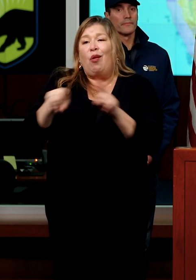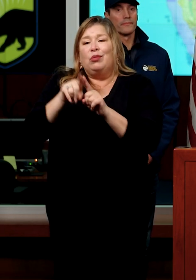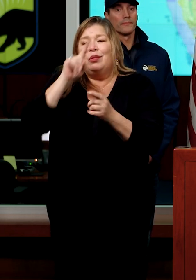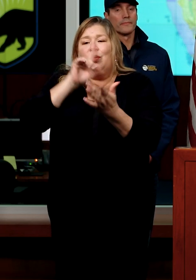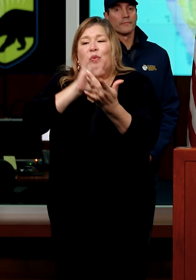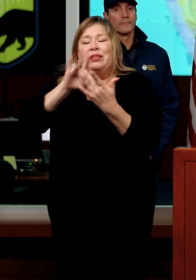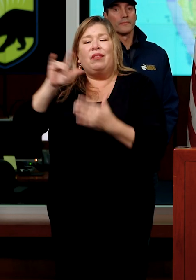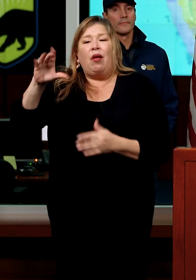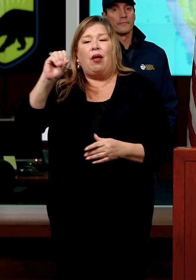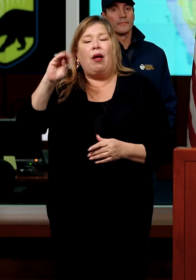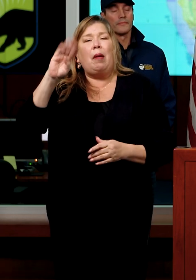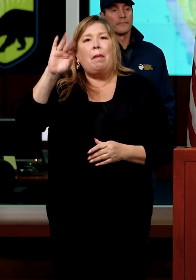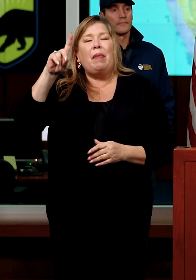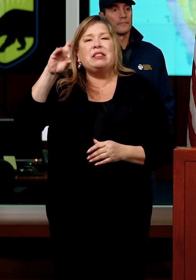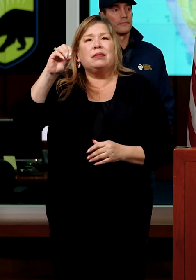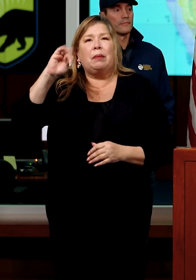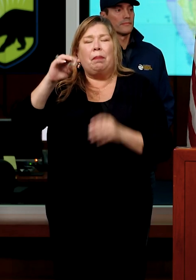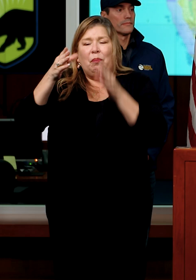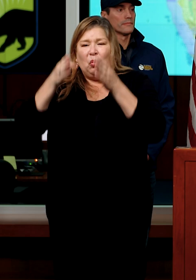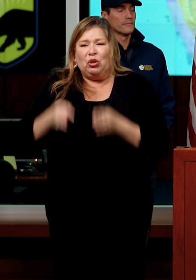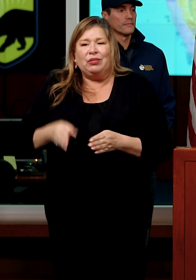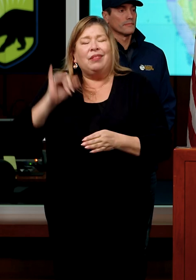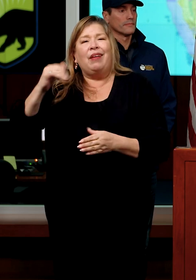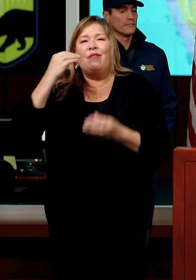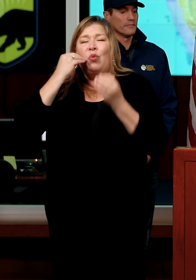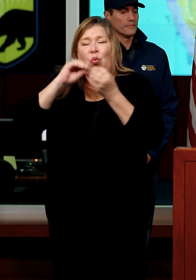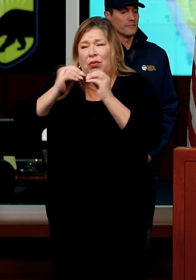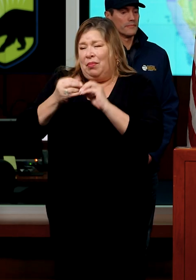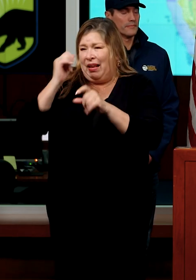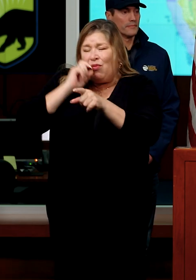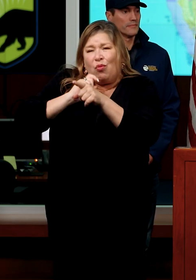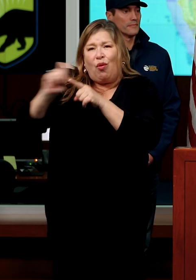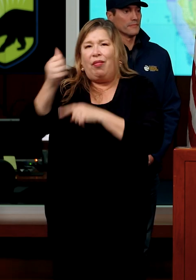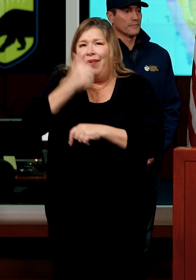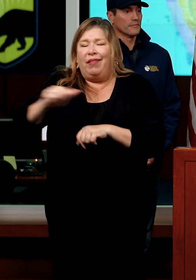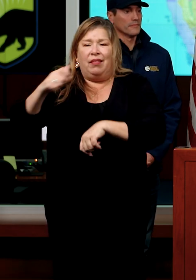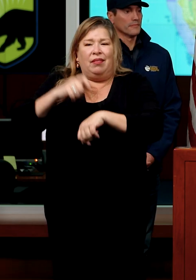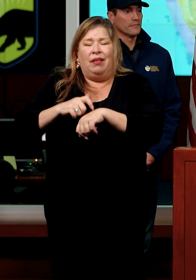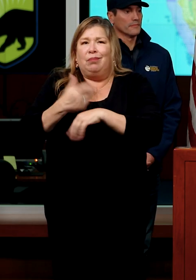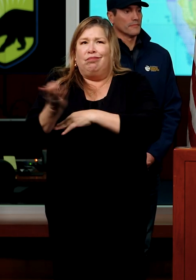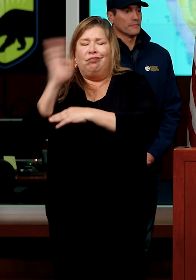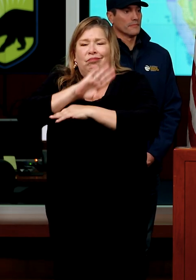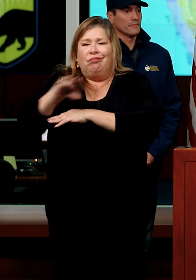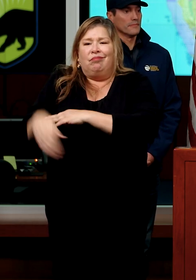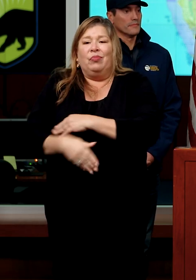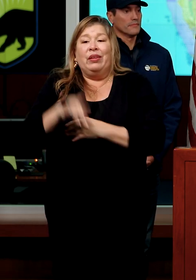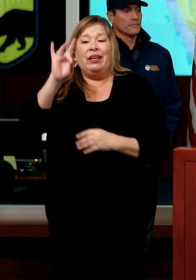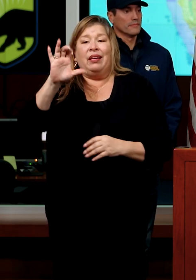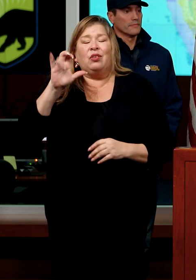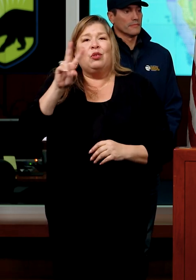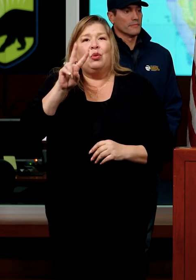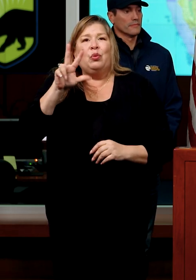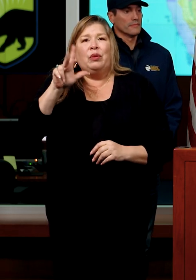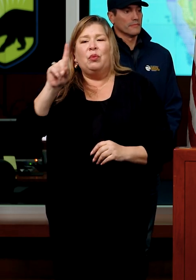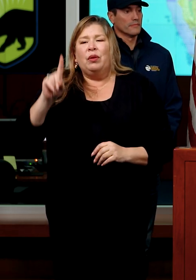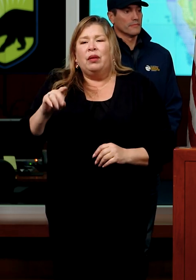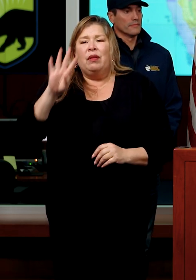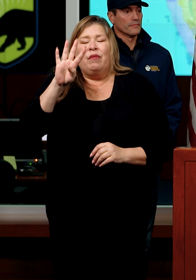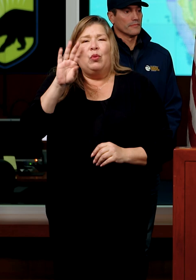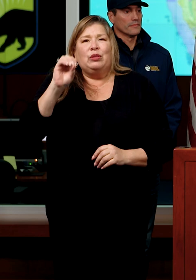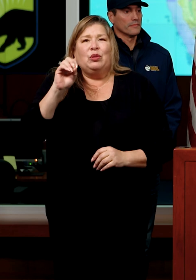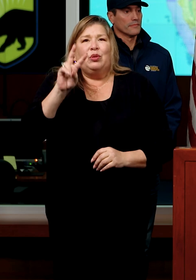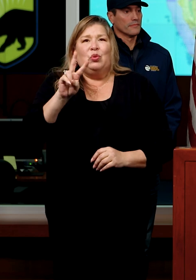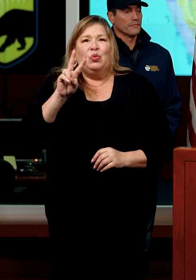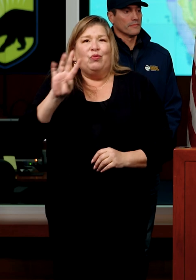ombudsperson. Their crisis line is available 24-7 at 1-800-231-4024.